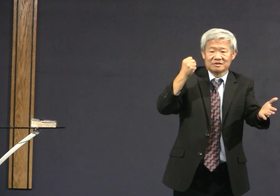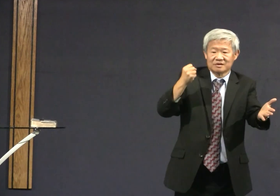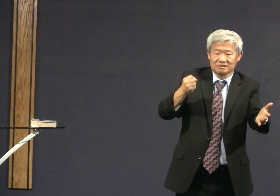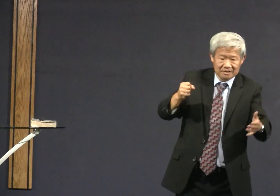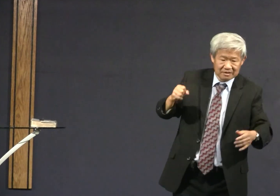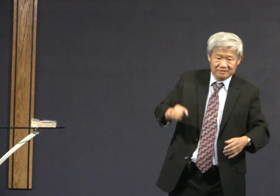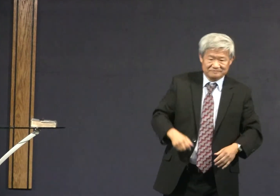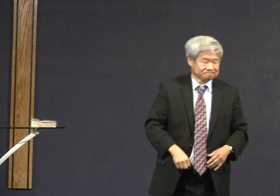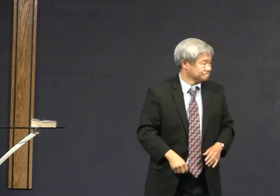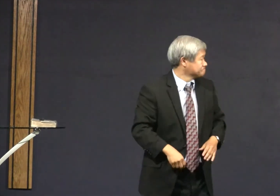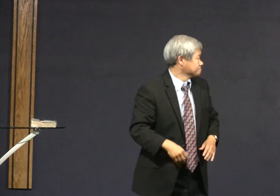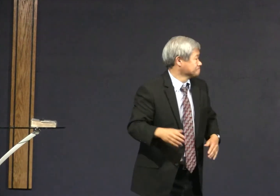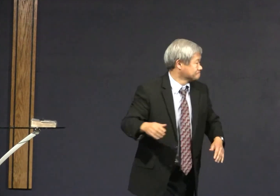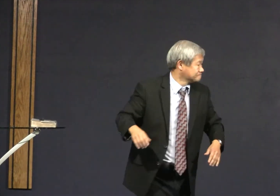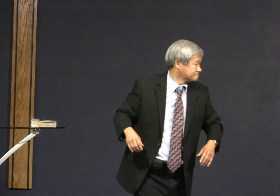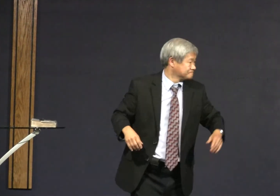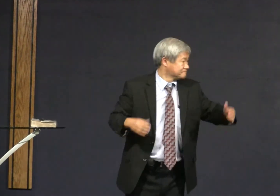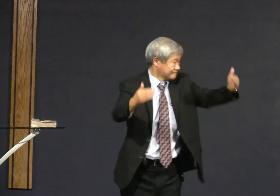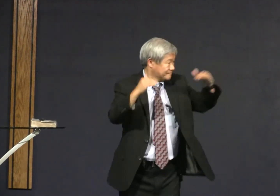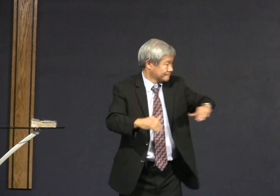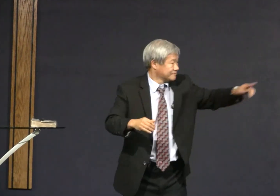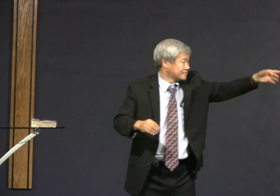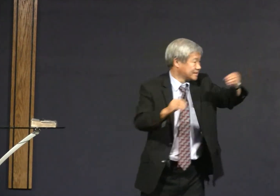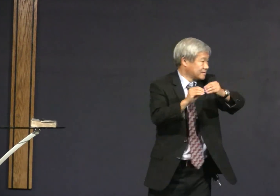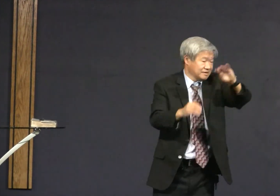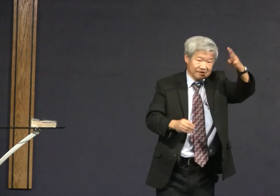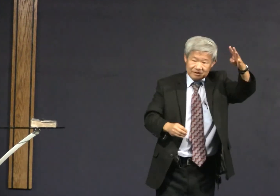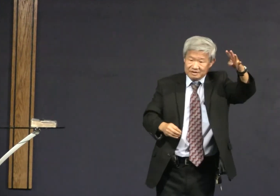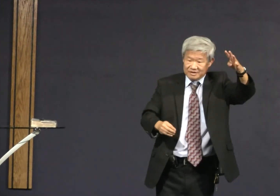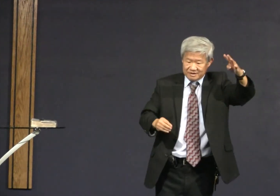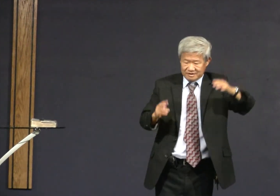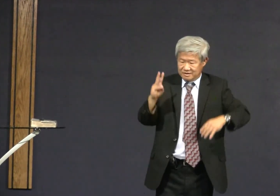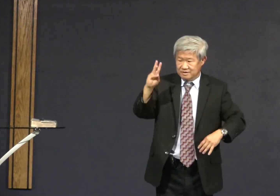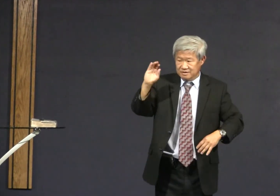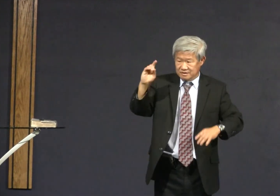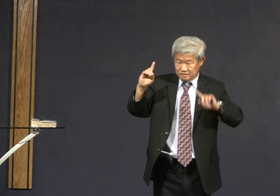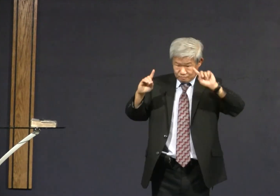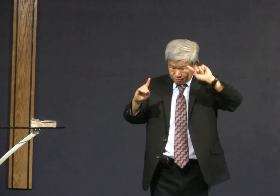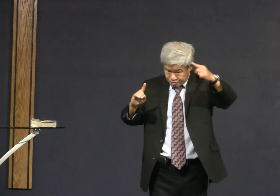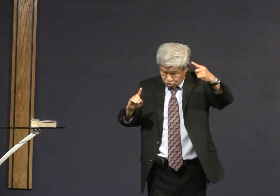so if I say well I can't I will go to church anytime I'm not working